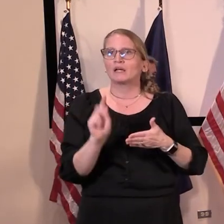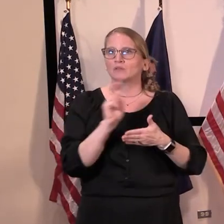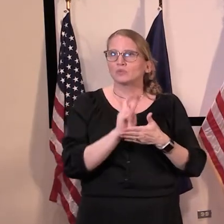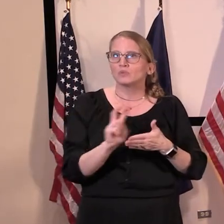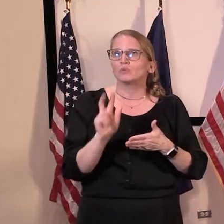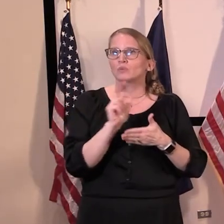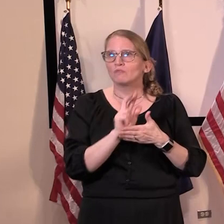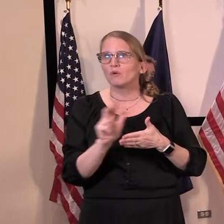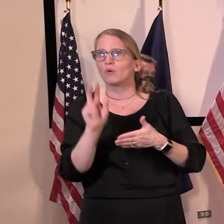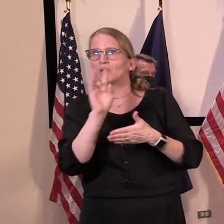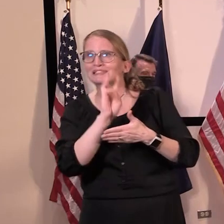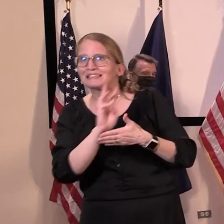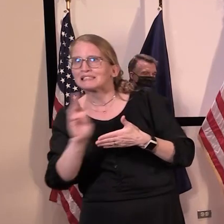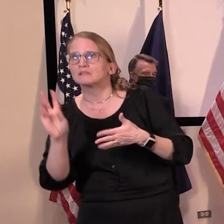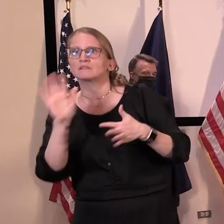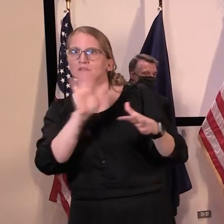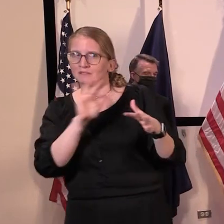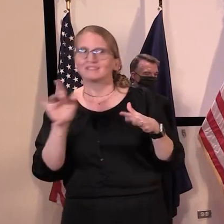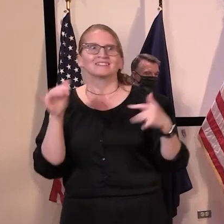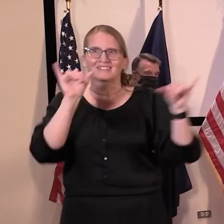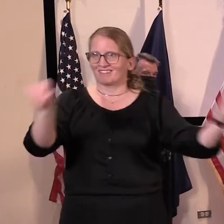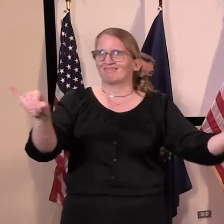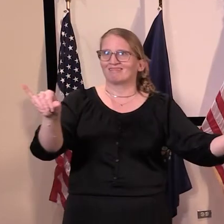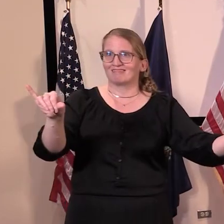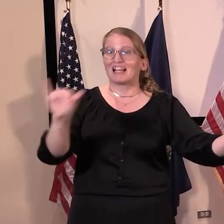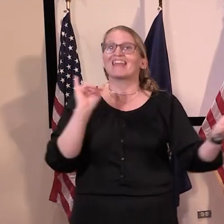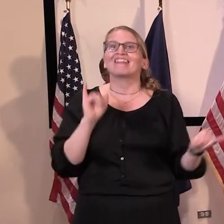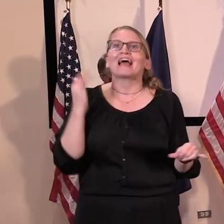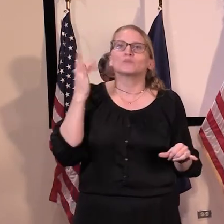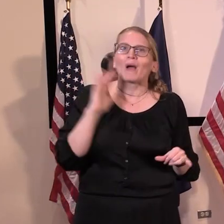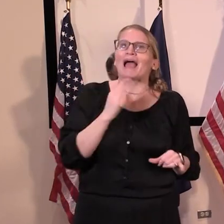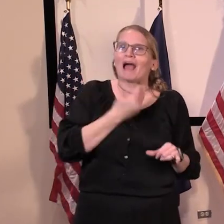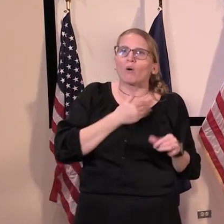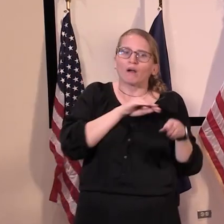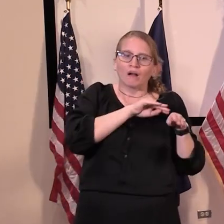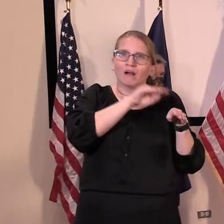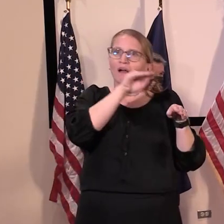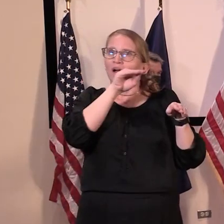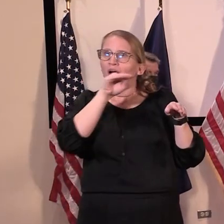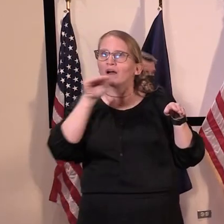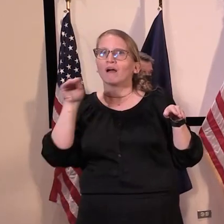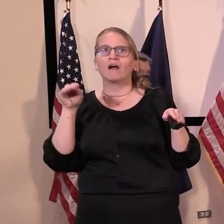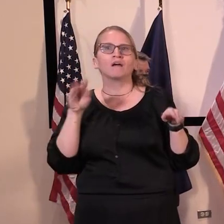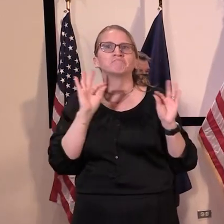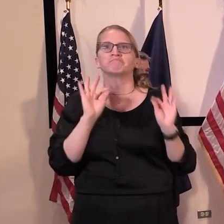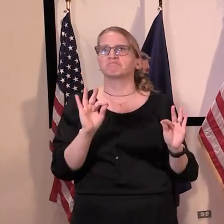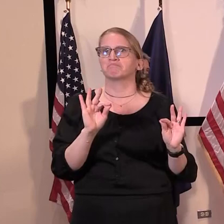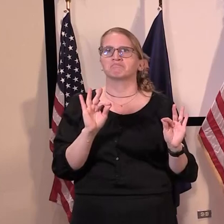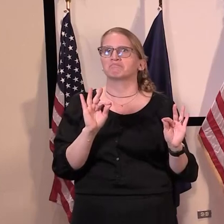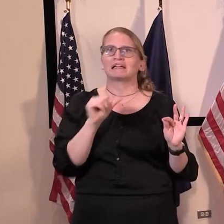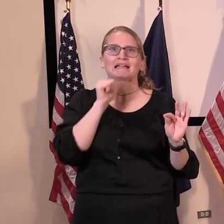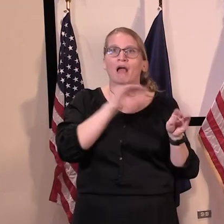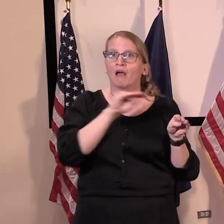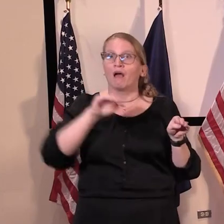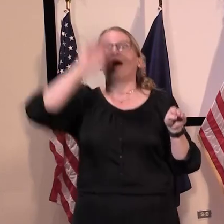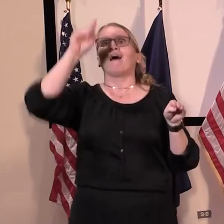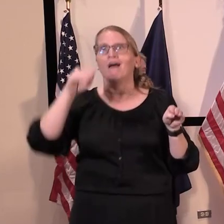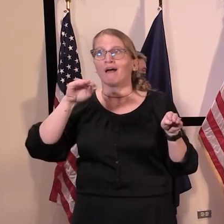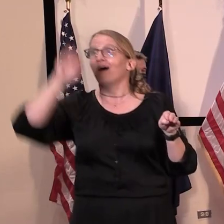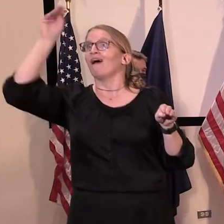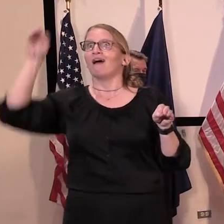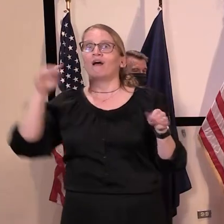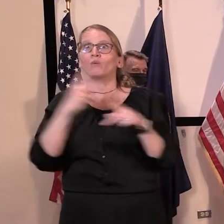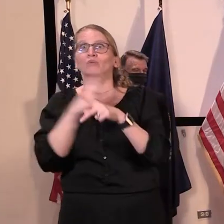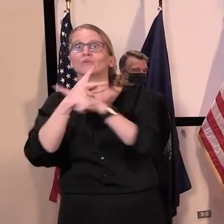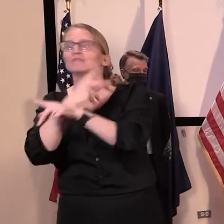to see better than expected outcomes. The information is clear, and the conclusions leave no room